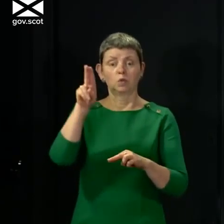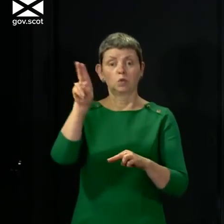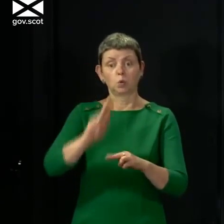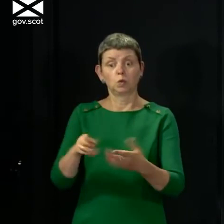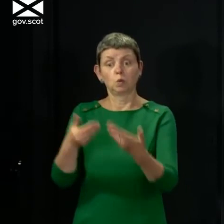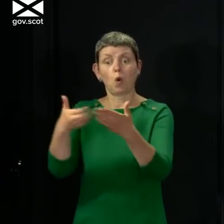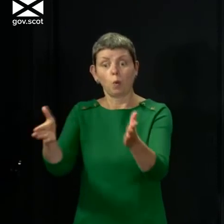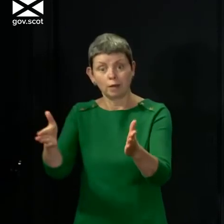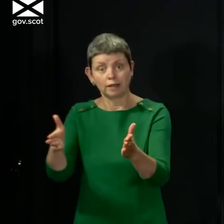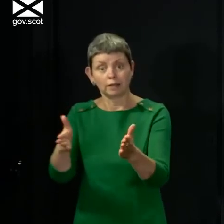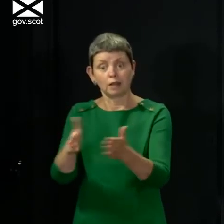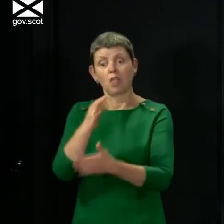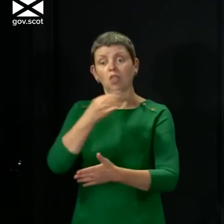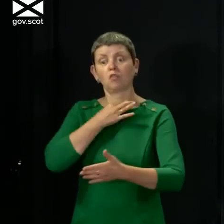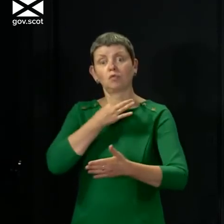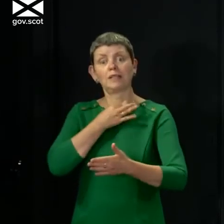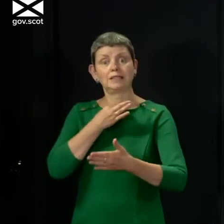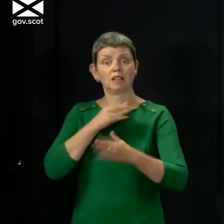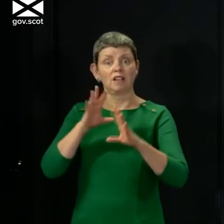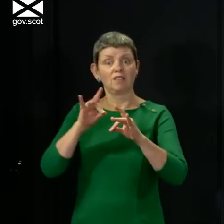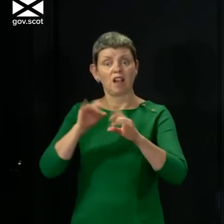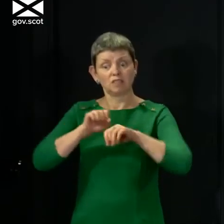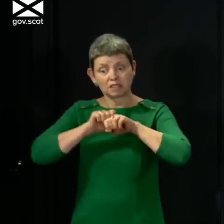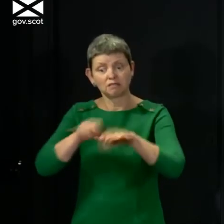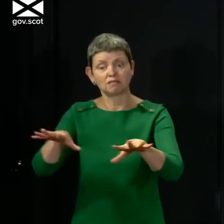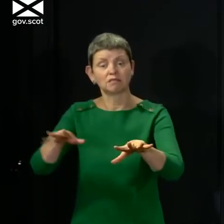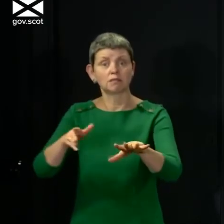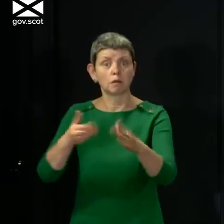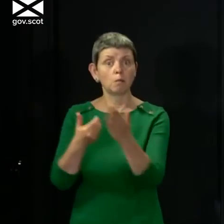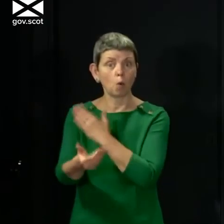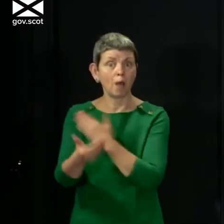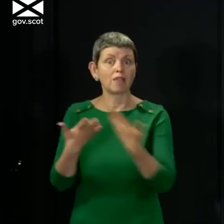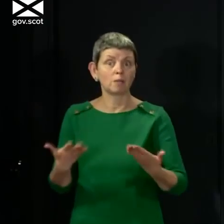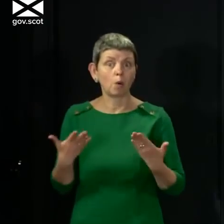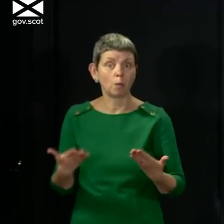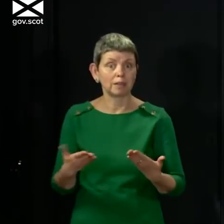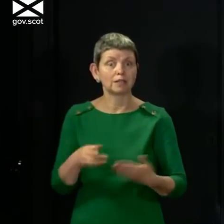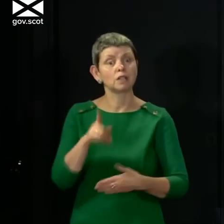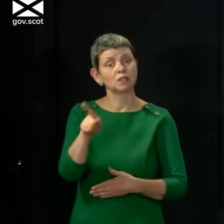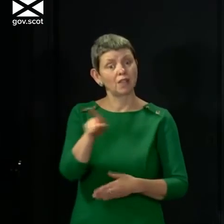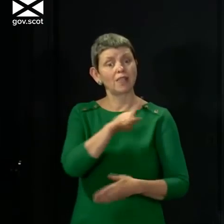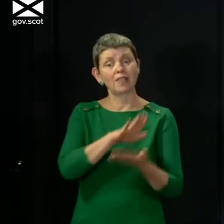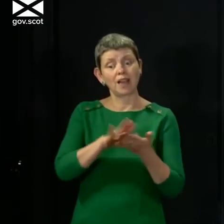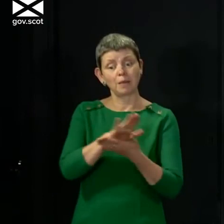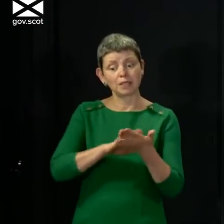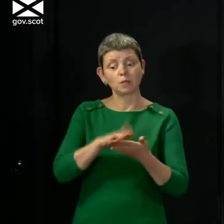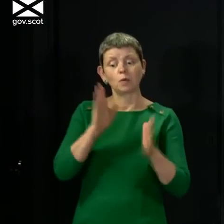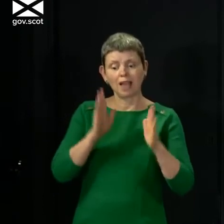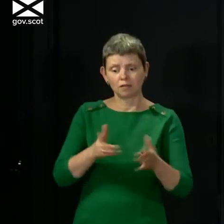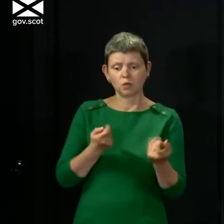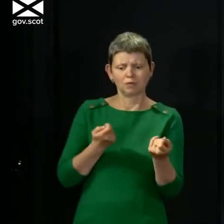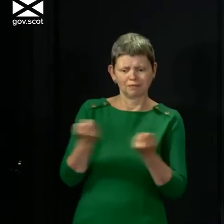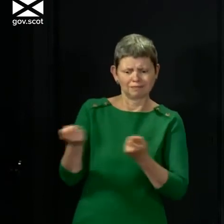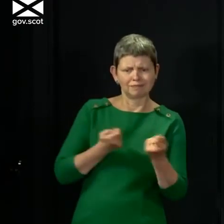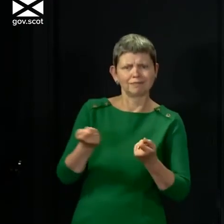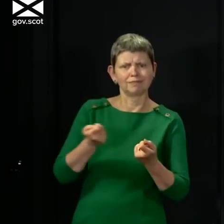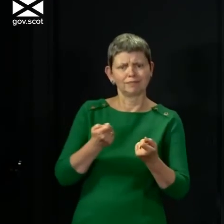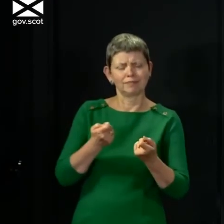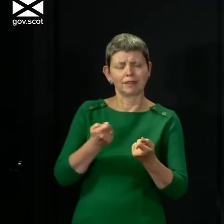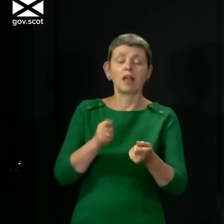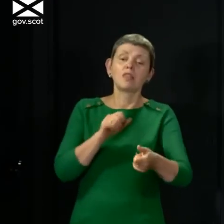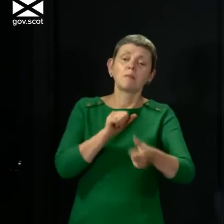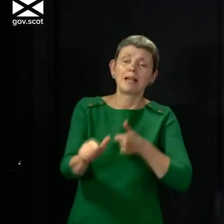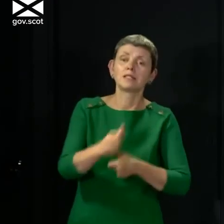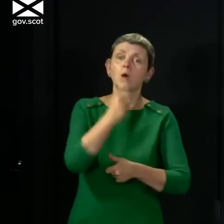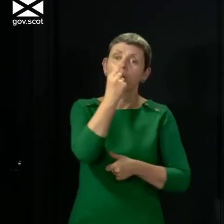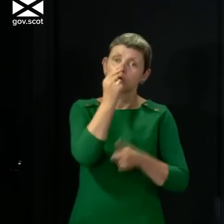in a situation just now that is just not perfect and we have to try and get through it as best we can and that's what I will dedicate myself to each and